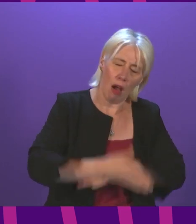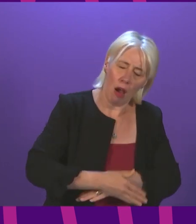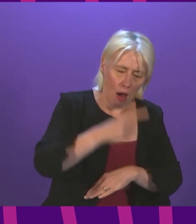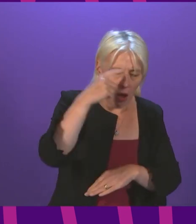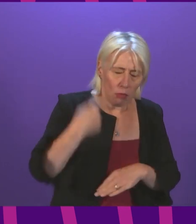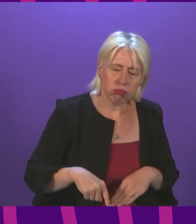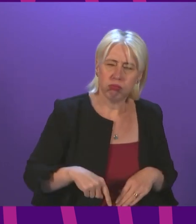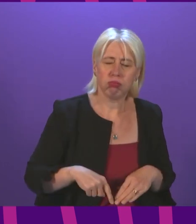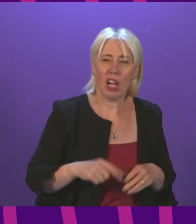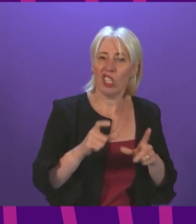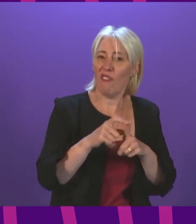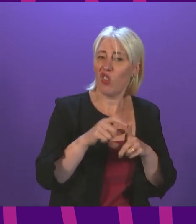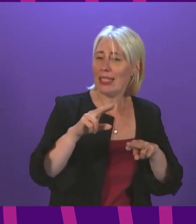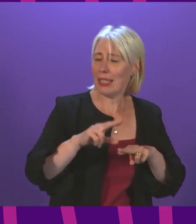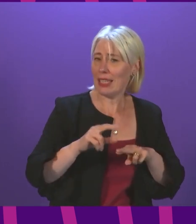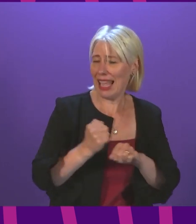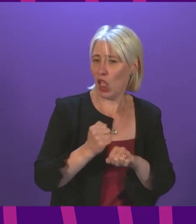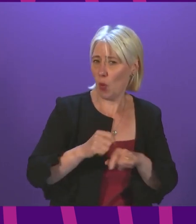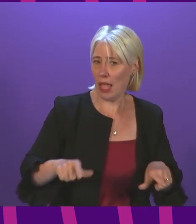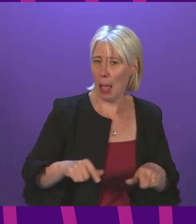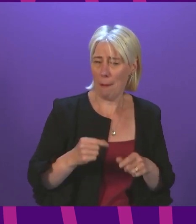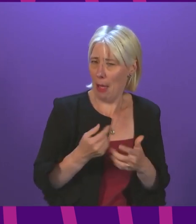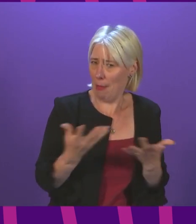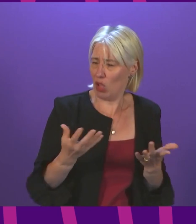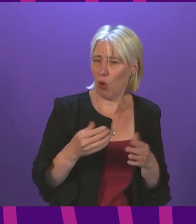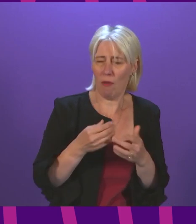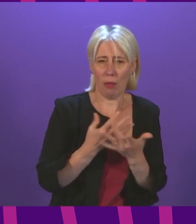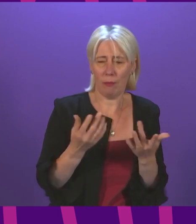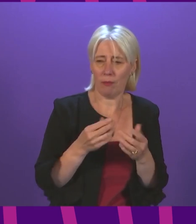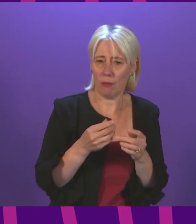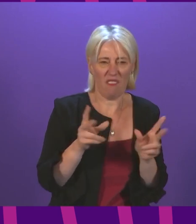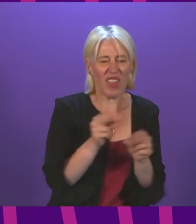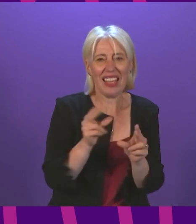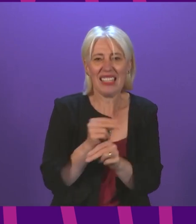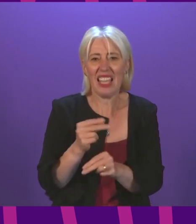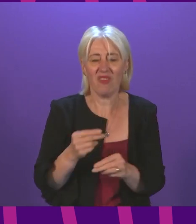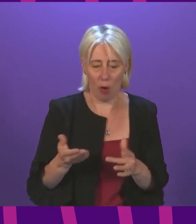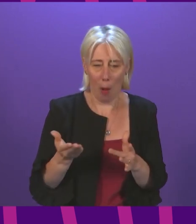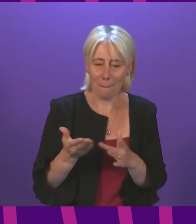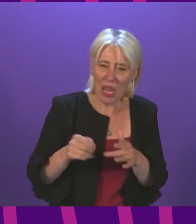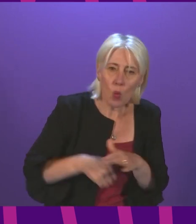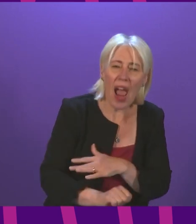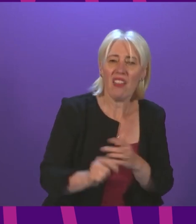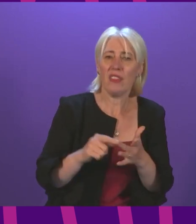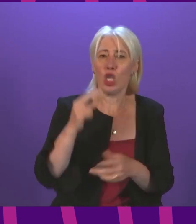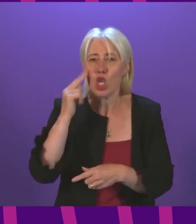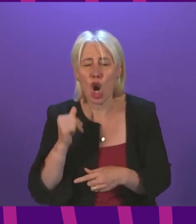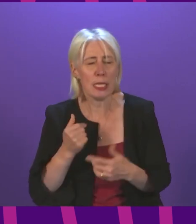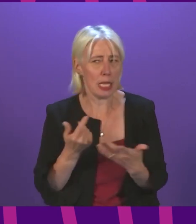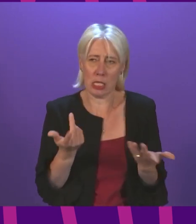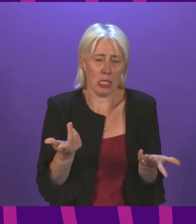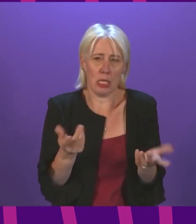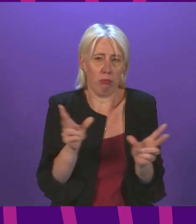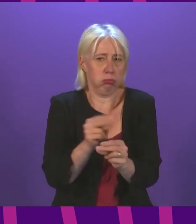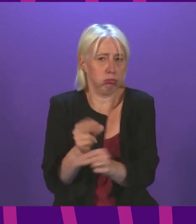galloway with 212 nursing and midwifery posts vacant that's 10.3 percent of posts a record high and those